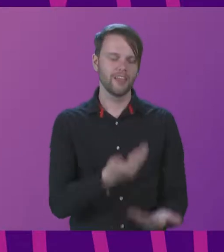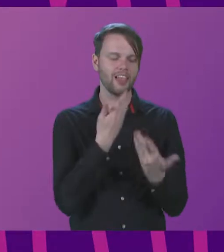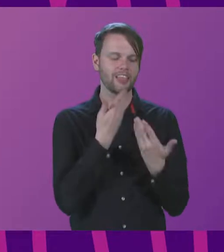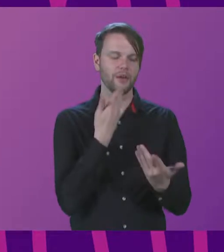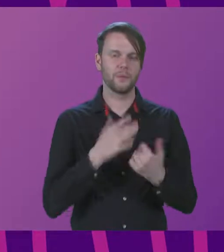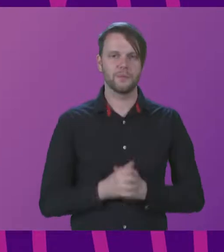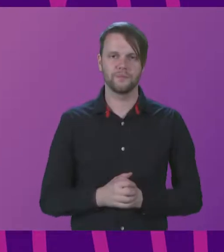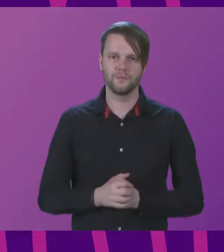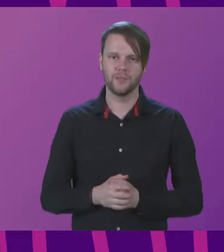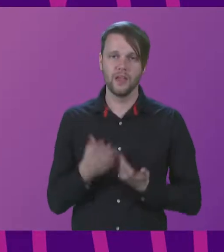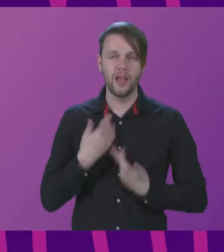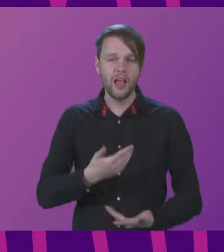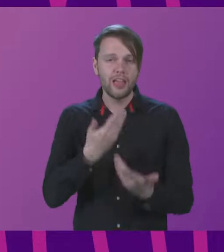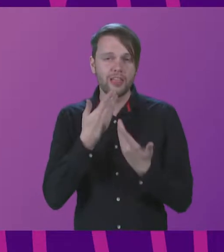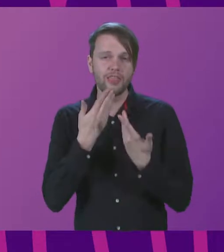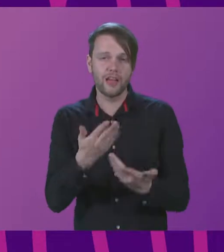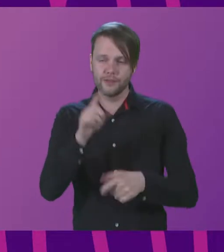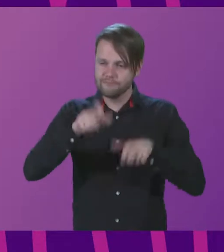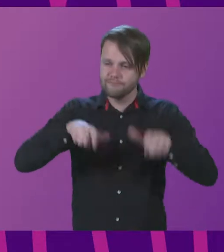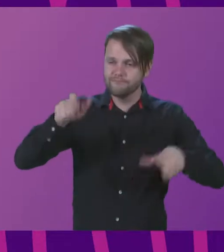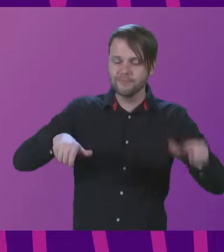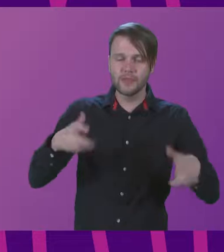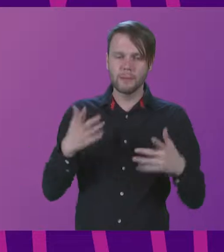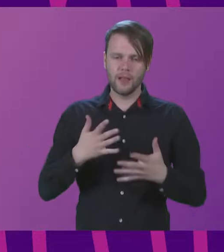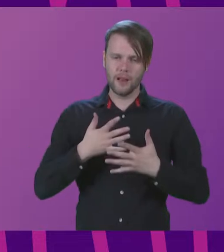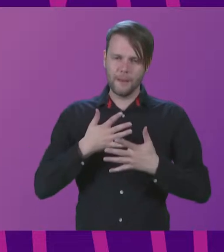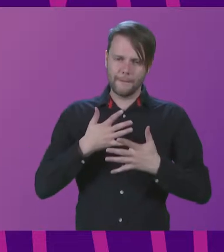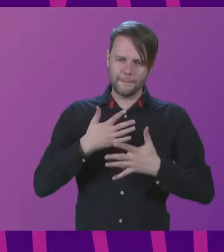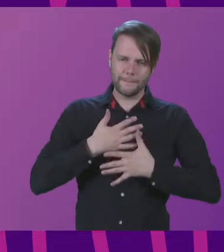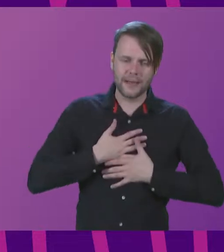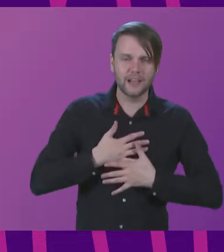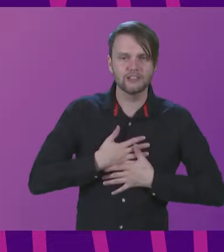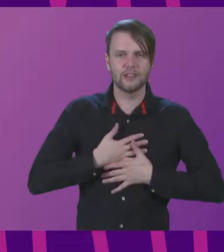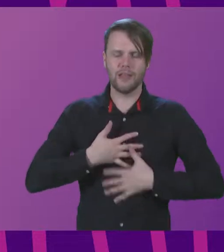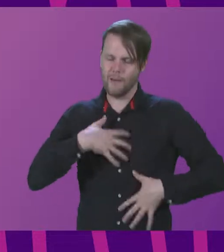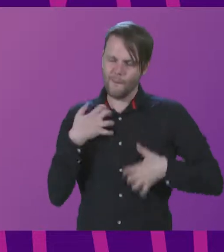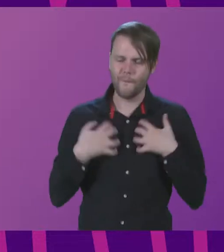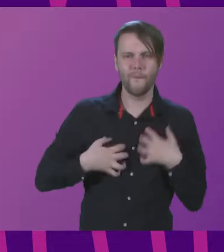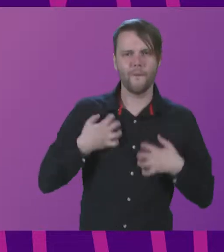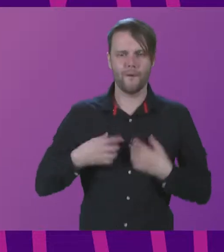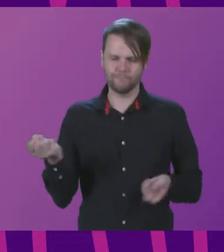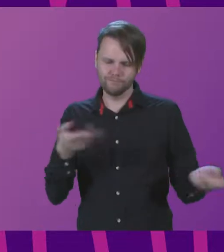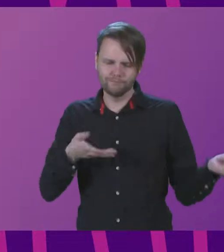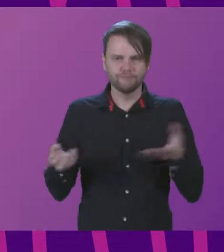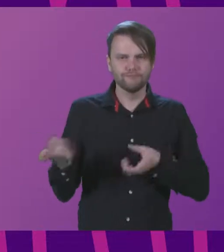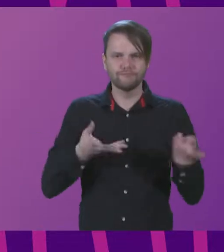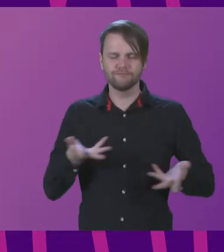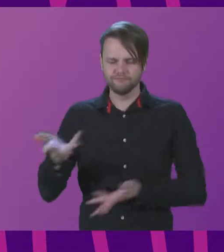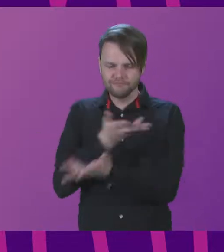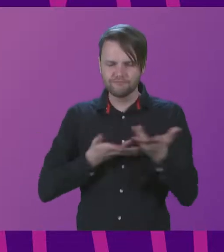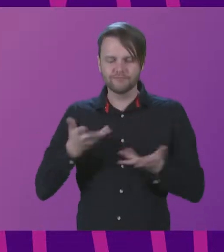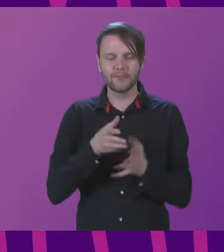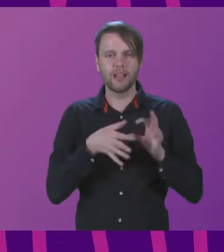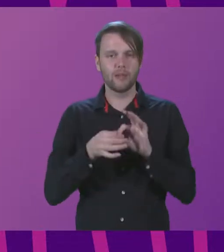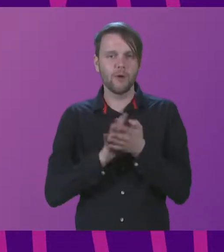Officer. And thank you to the delegates who so passionately and enthusiastically contributed to the roundtables on